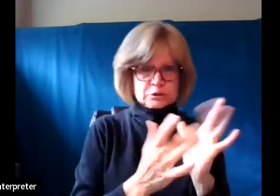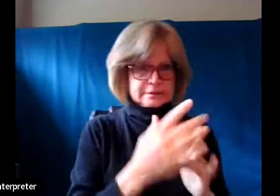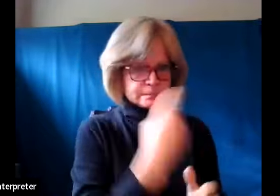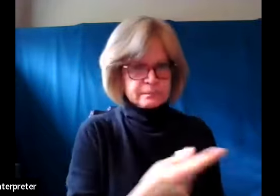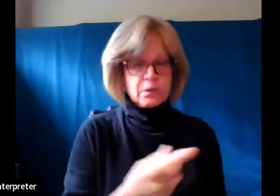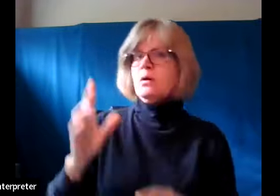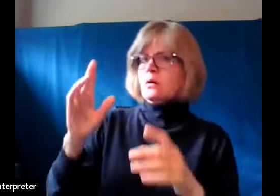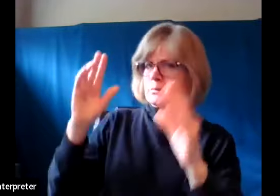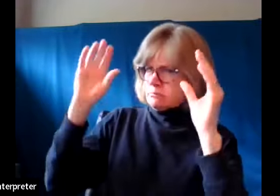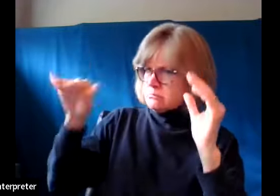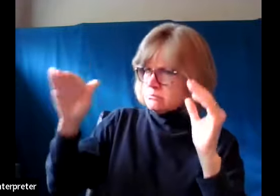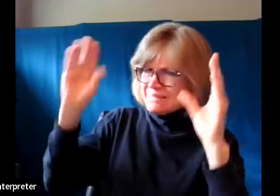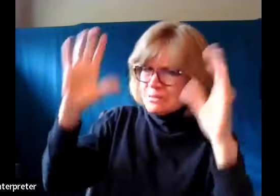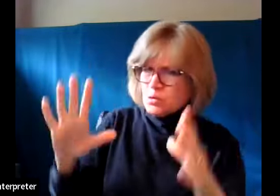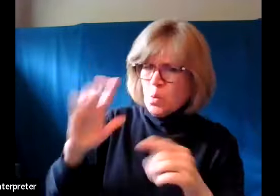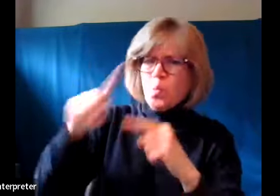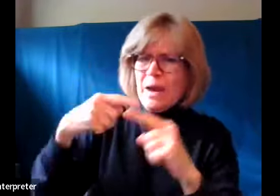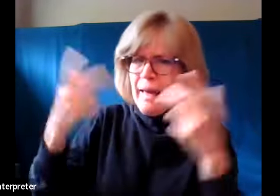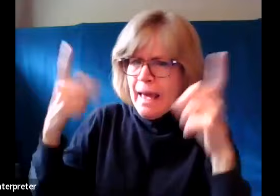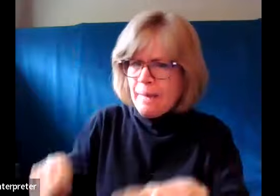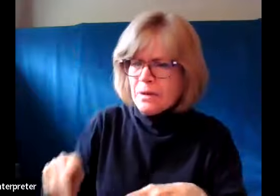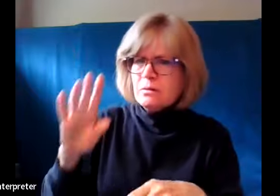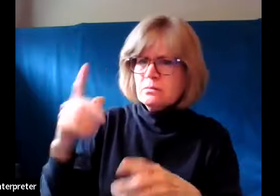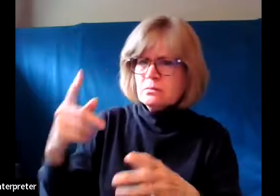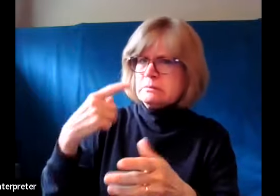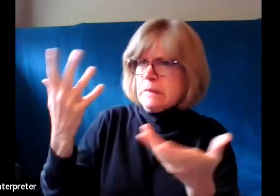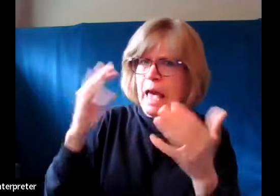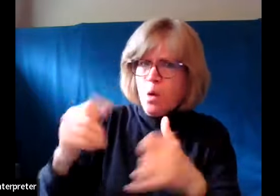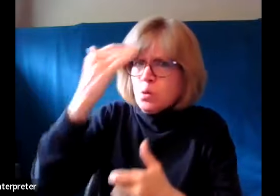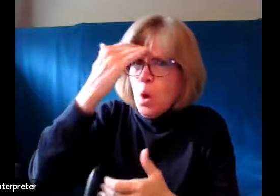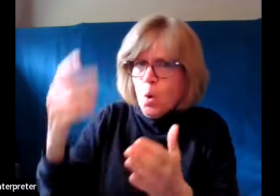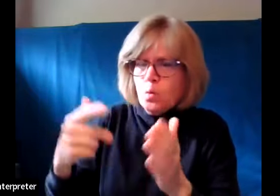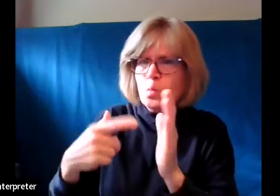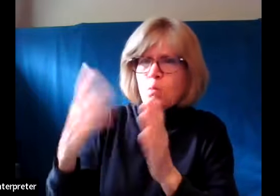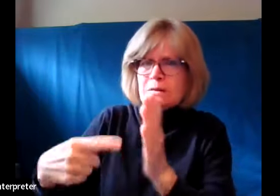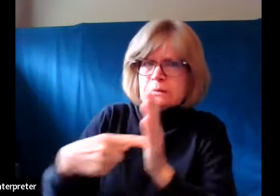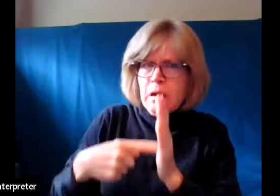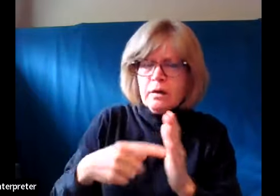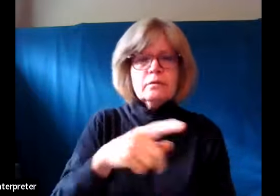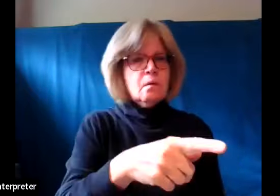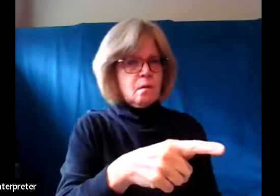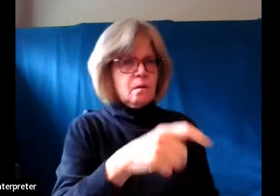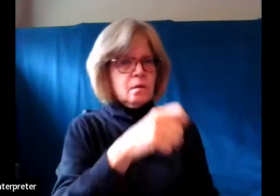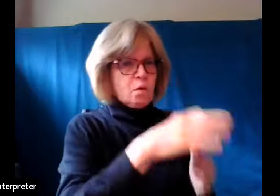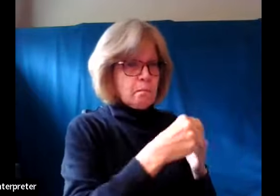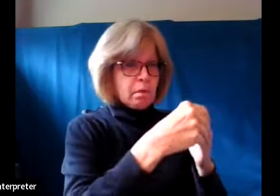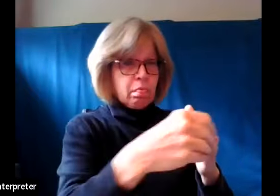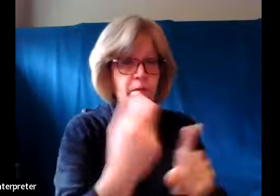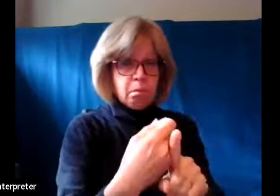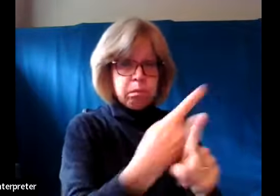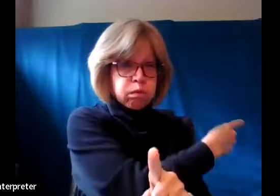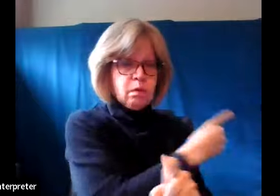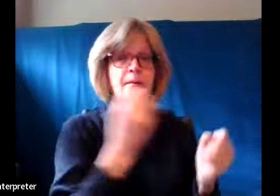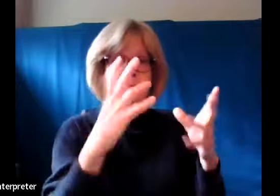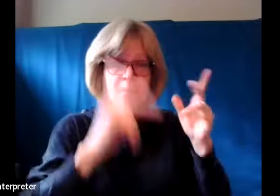and what will be the sign that this is about to take place? And he said, Beware that you are not led astray, for many will come in my name and say,